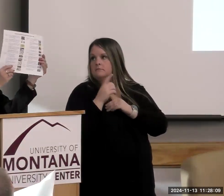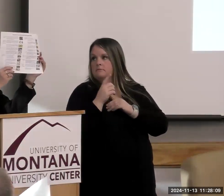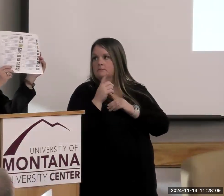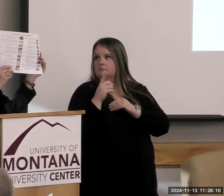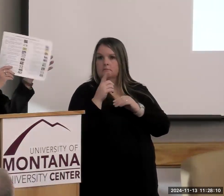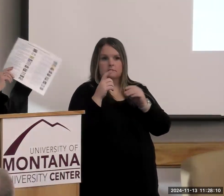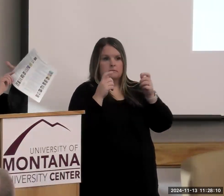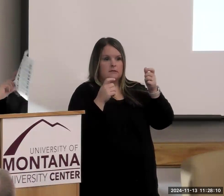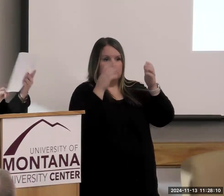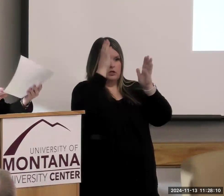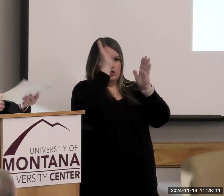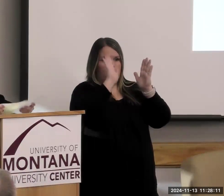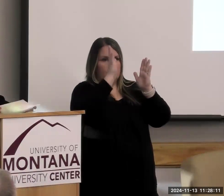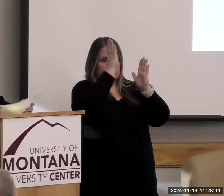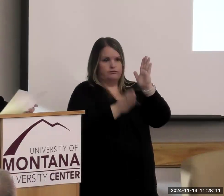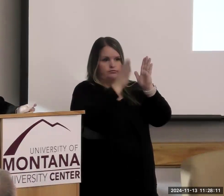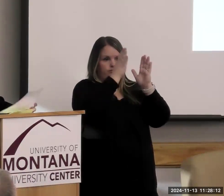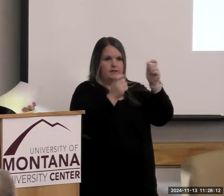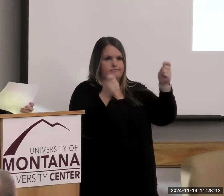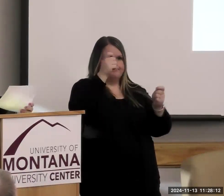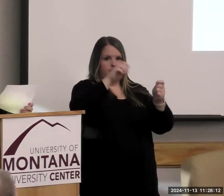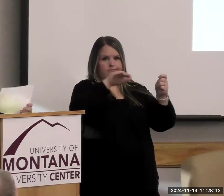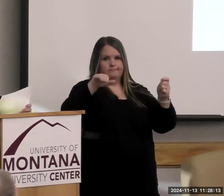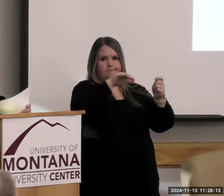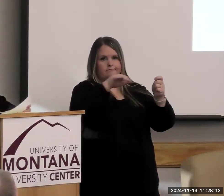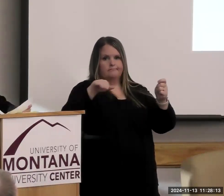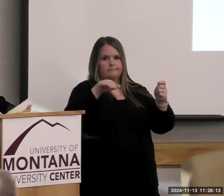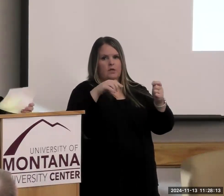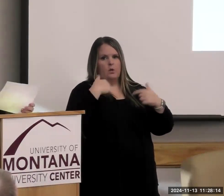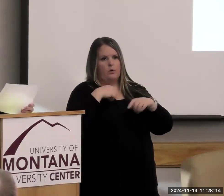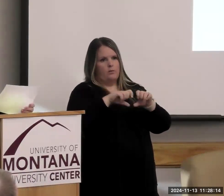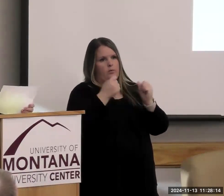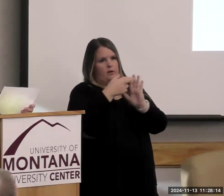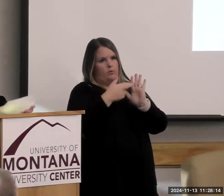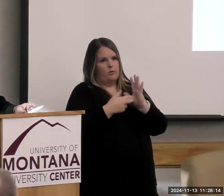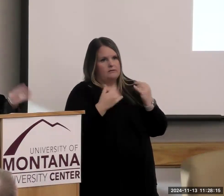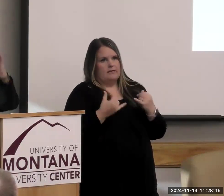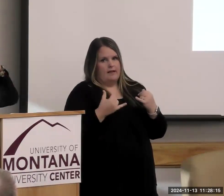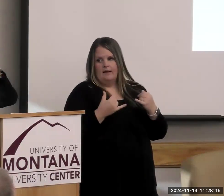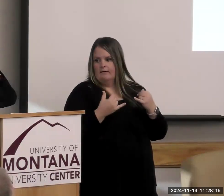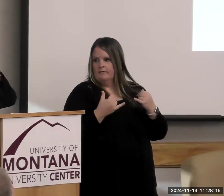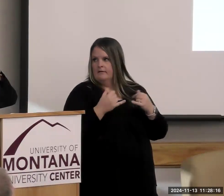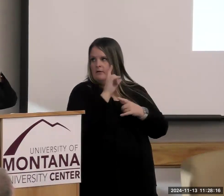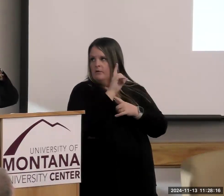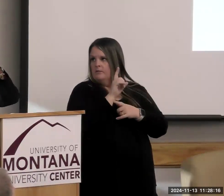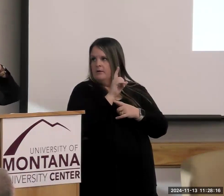but it should be this way. and we, think we're breaking some rules here, because, just a second.